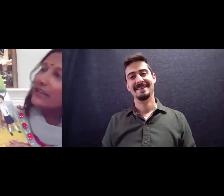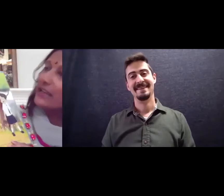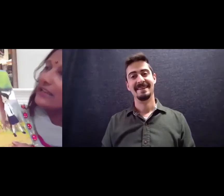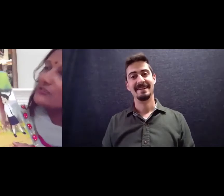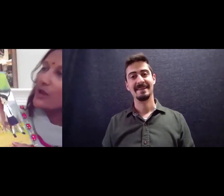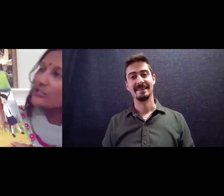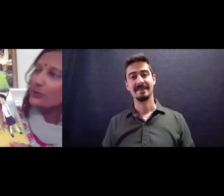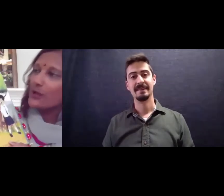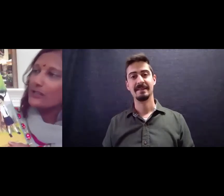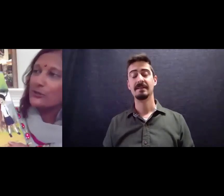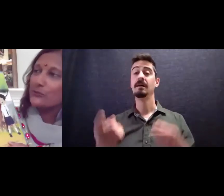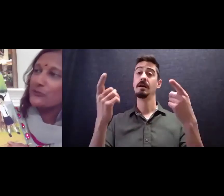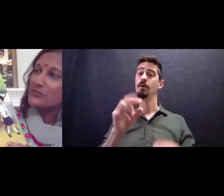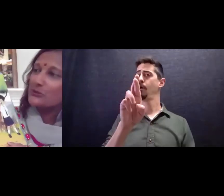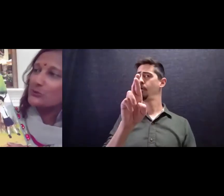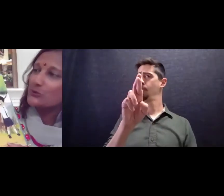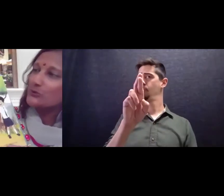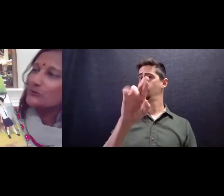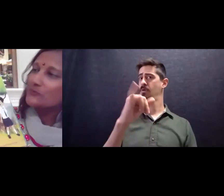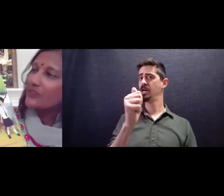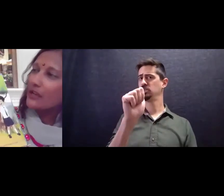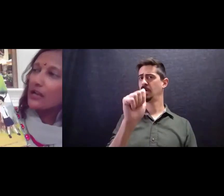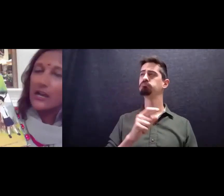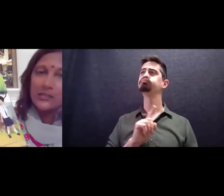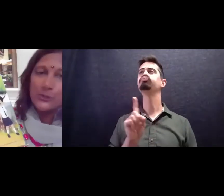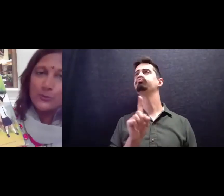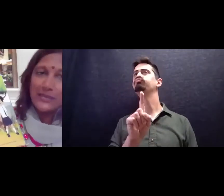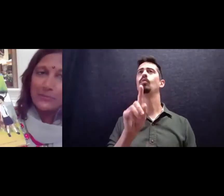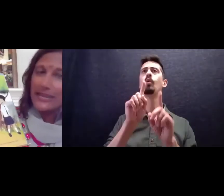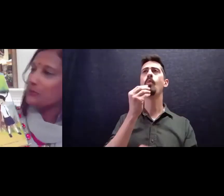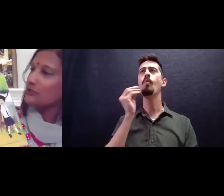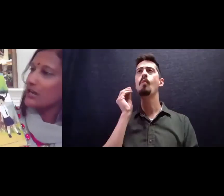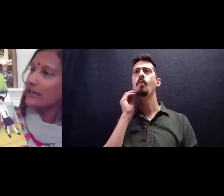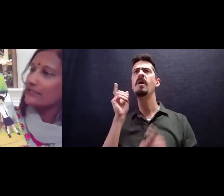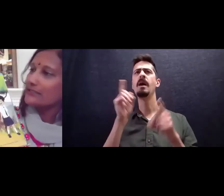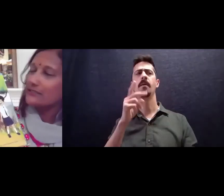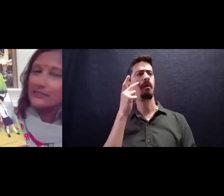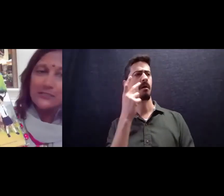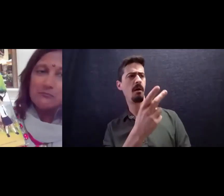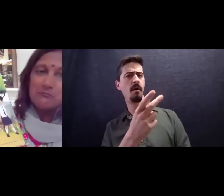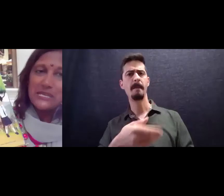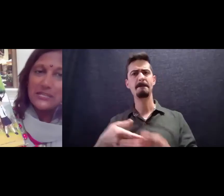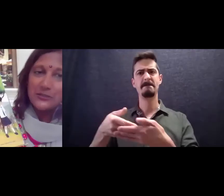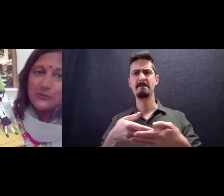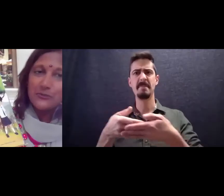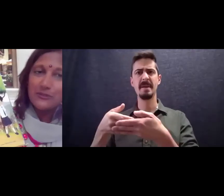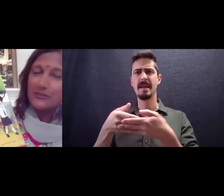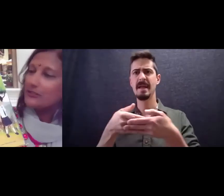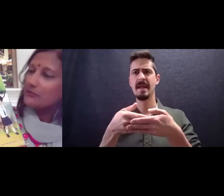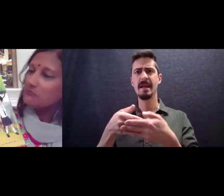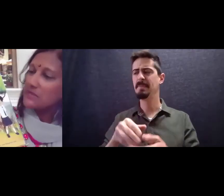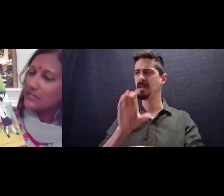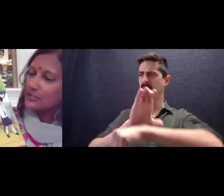as Raja walked home from school a lone baby camel cried me you